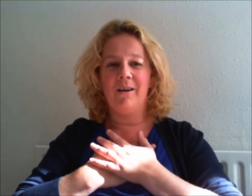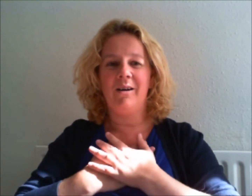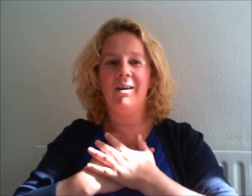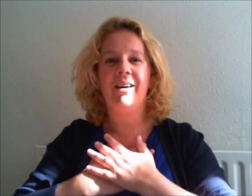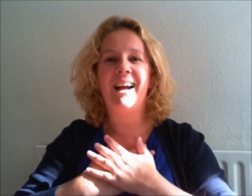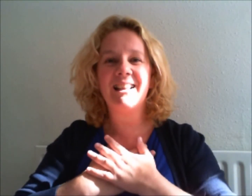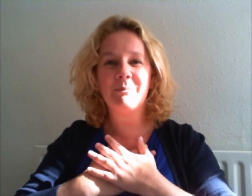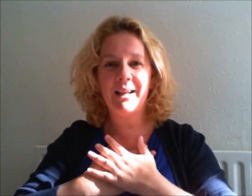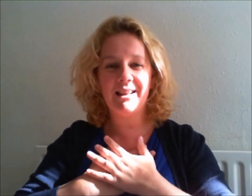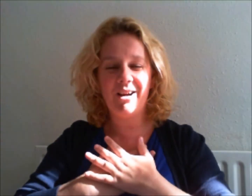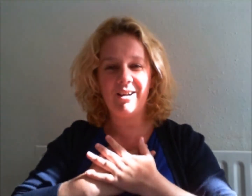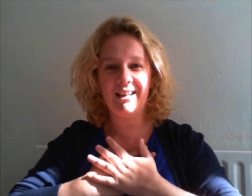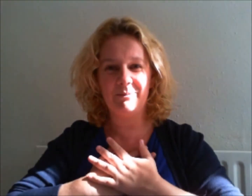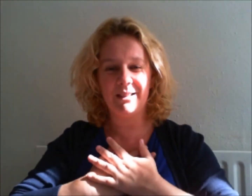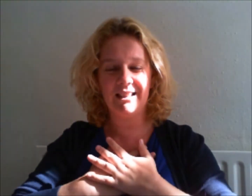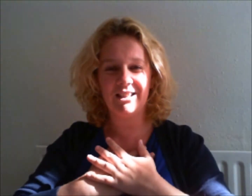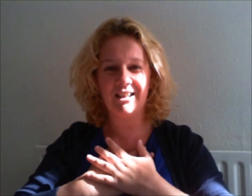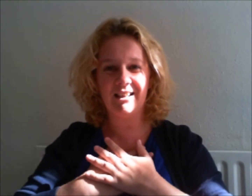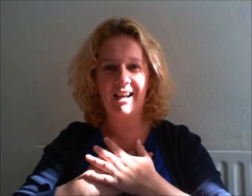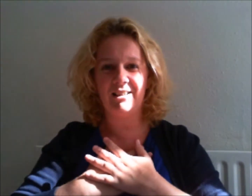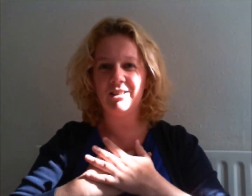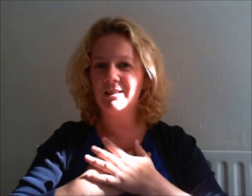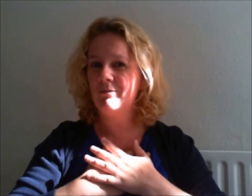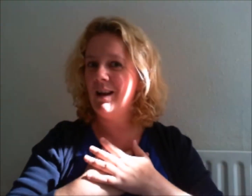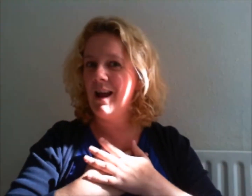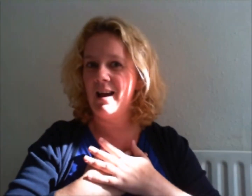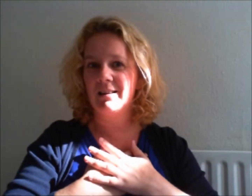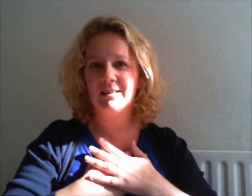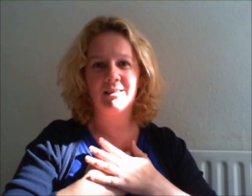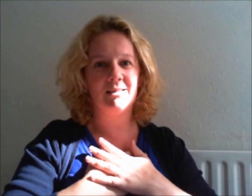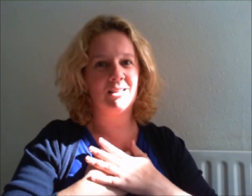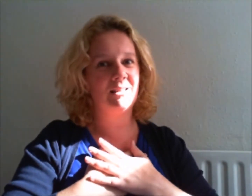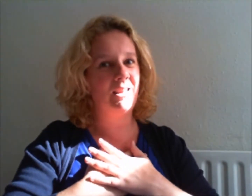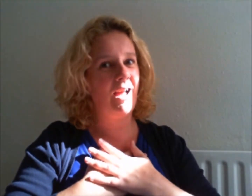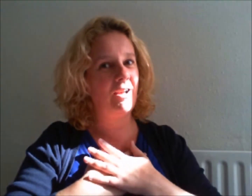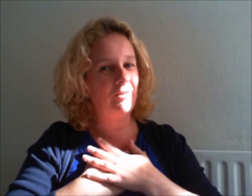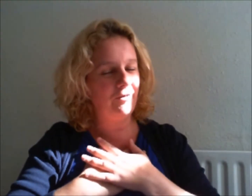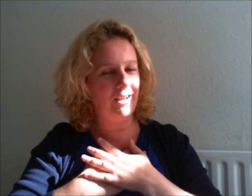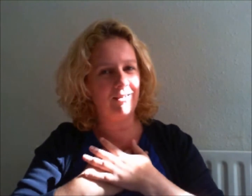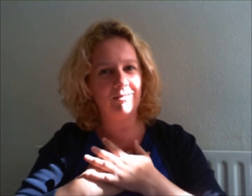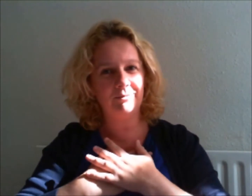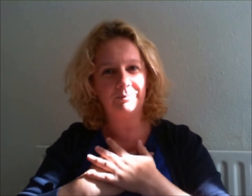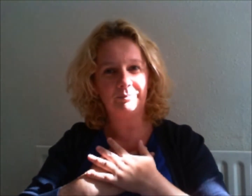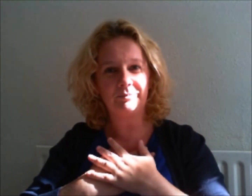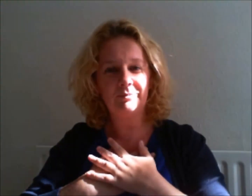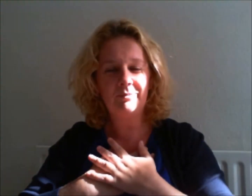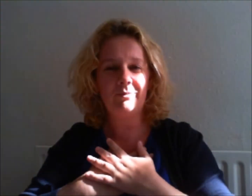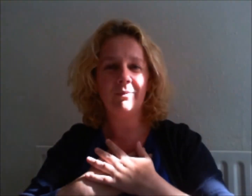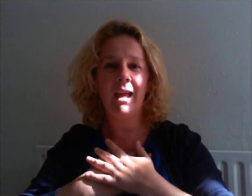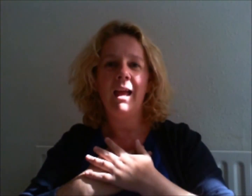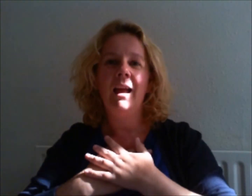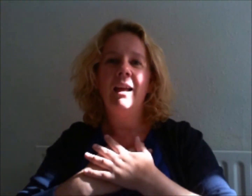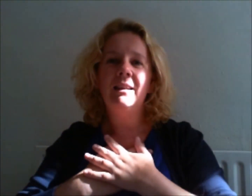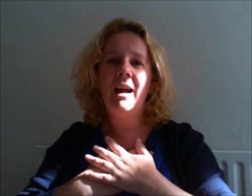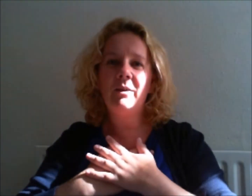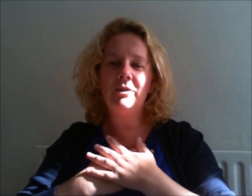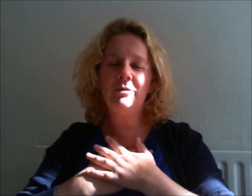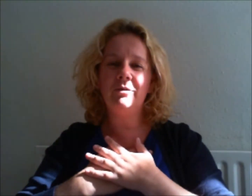Hands back in the heart healing position. And just relax. just see how you feel. Now you'll